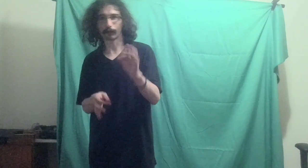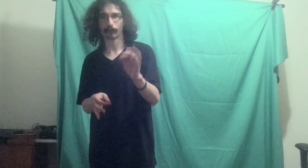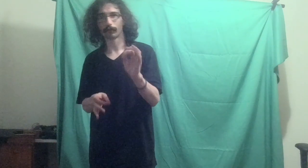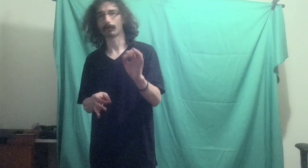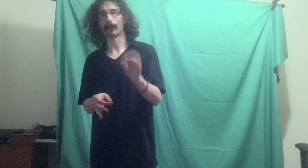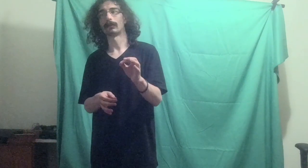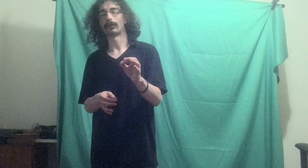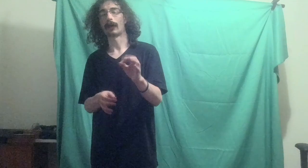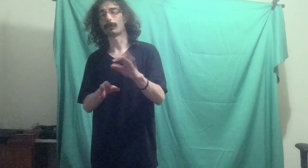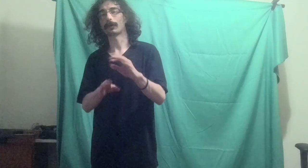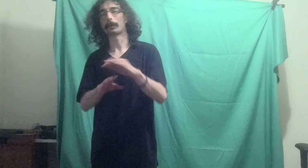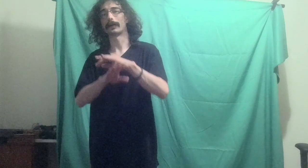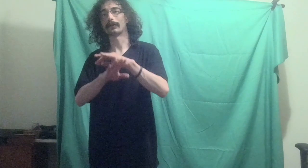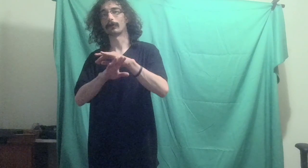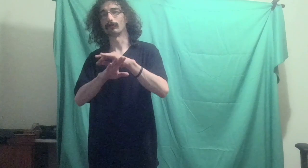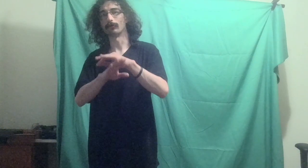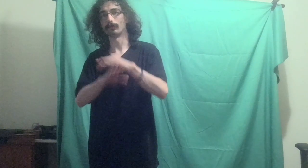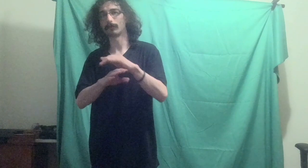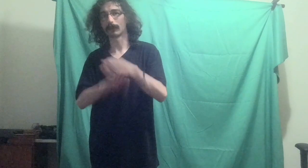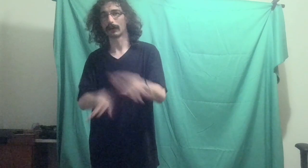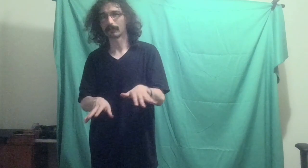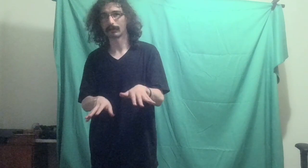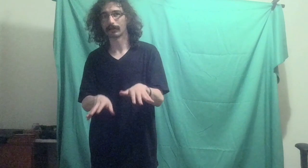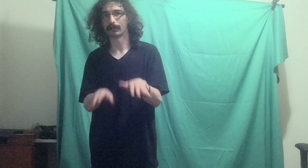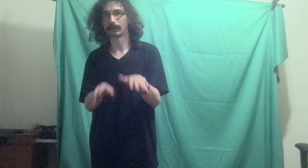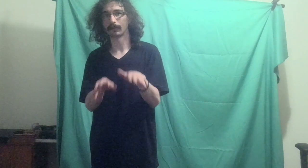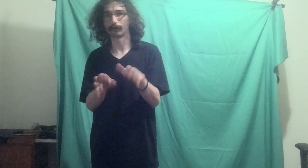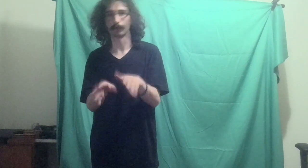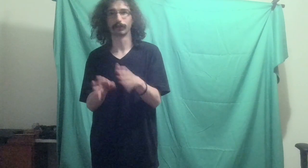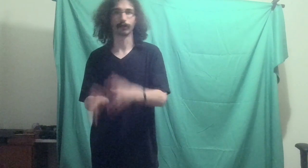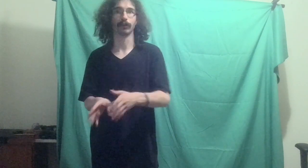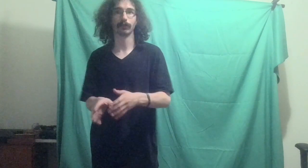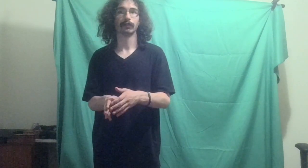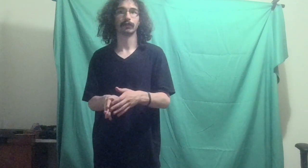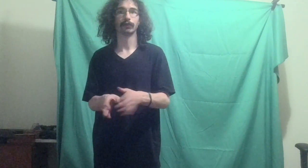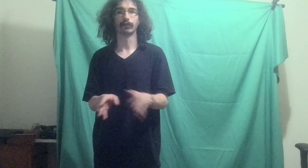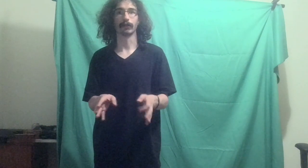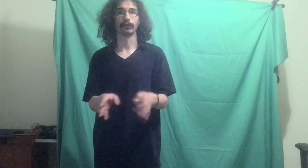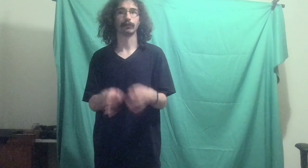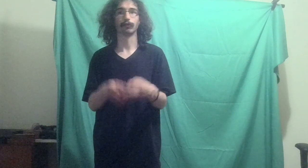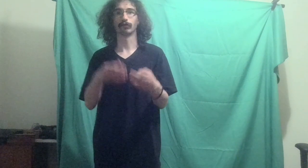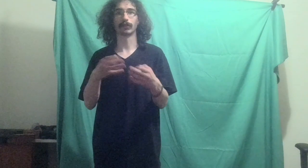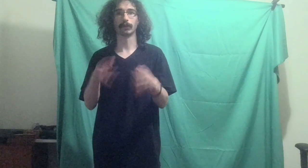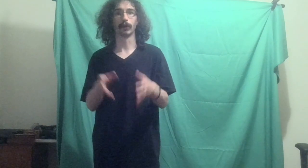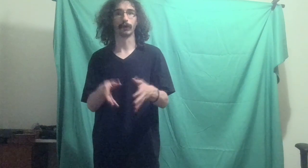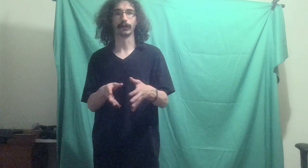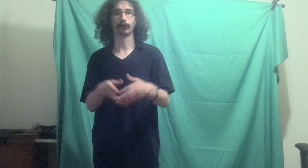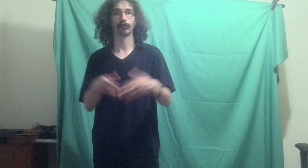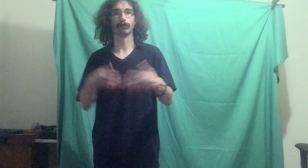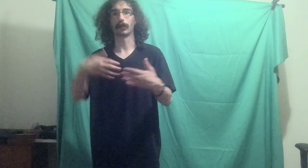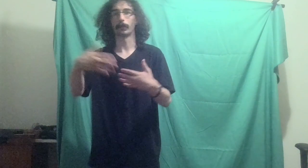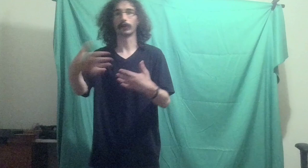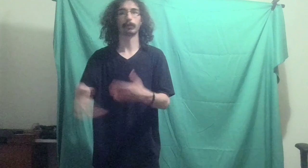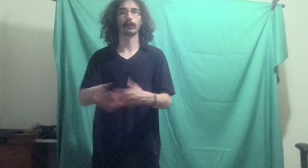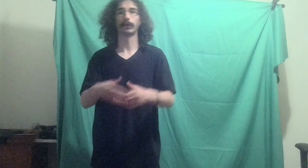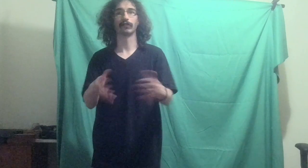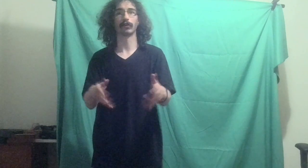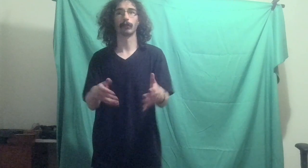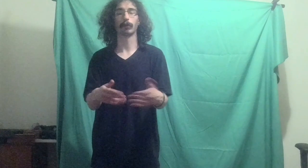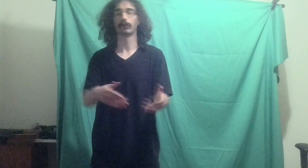subscribers, I would recommend do not restart your channel, just keep going, just keep experimenting, seeing what works and